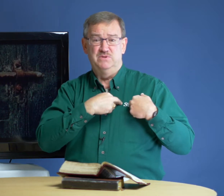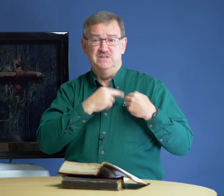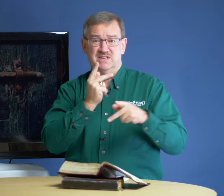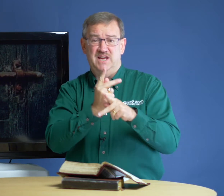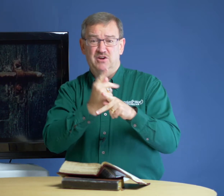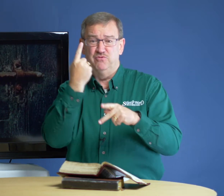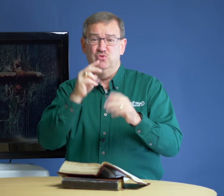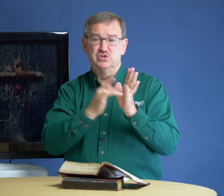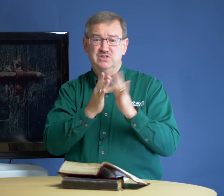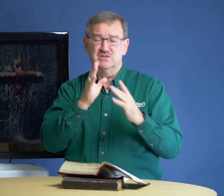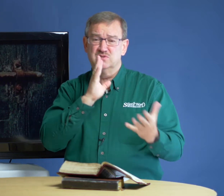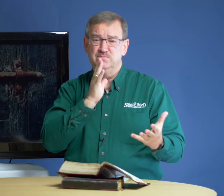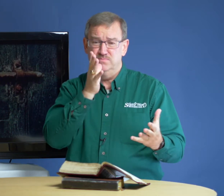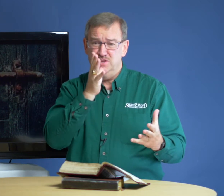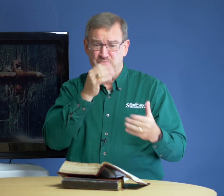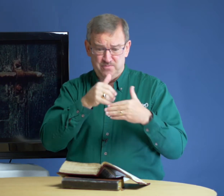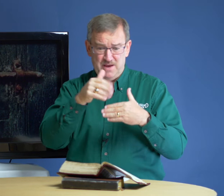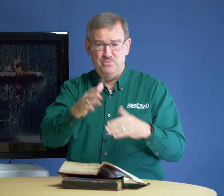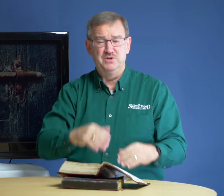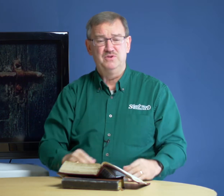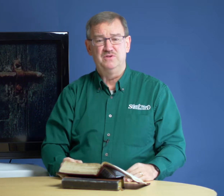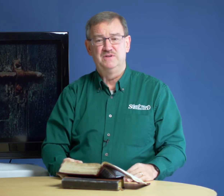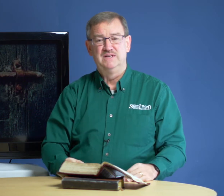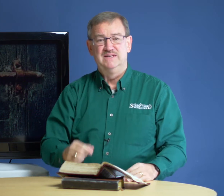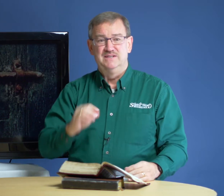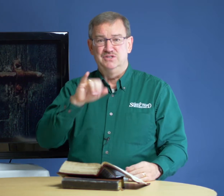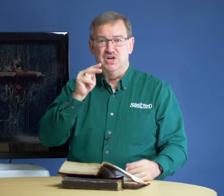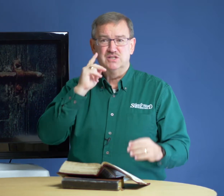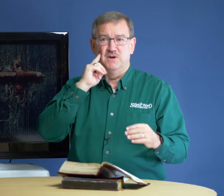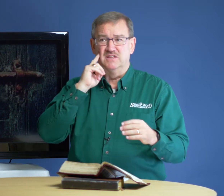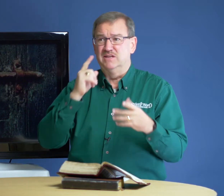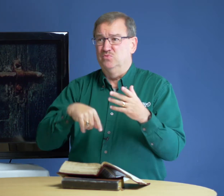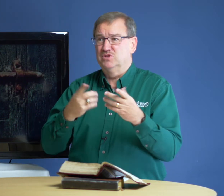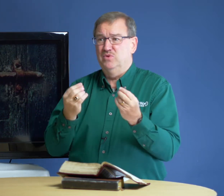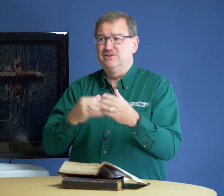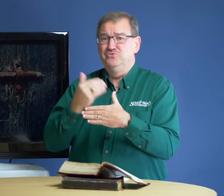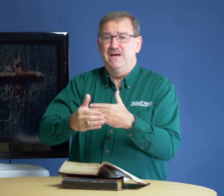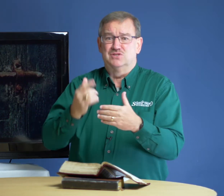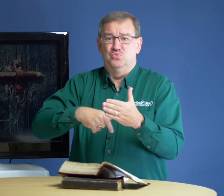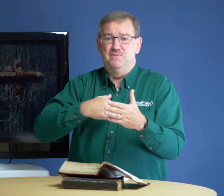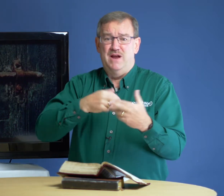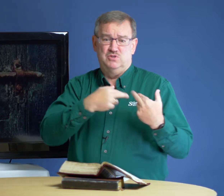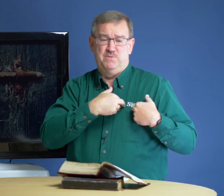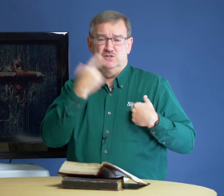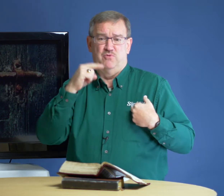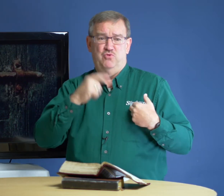to care for Jesus's mother from that point on. And John's probably thinking, what do I do next? What am I responsible for?